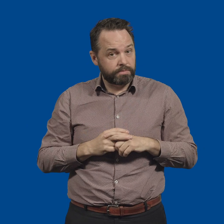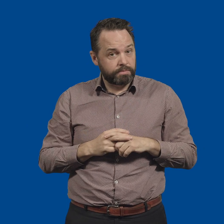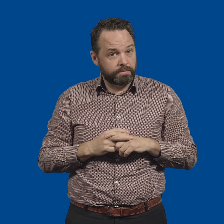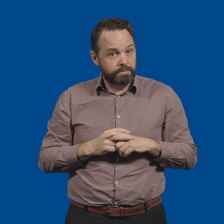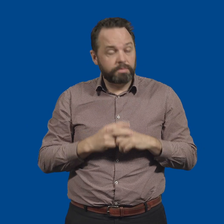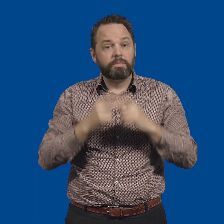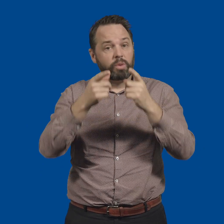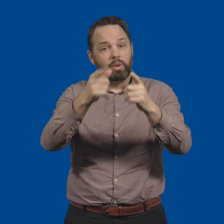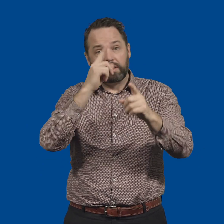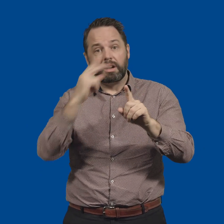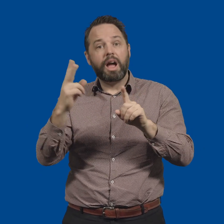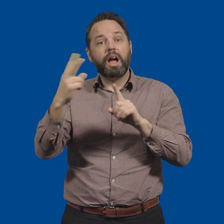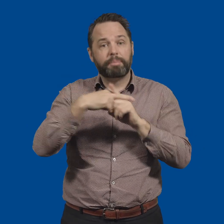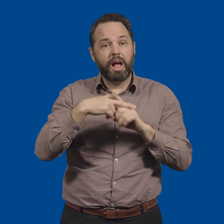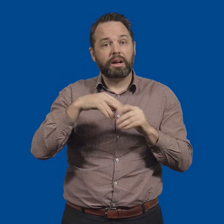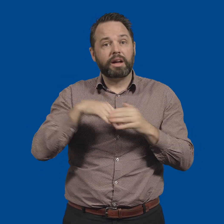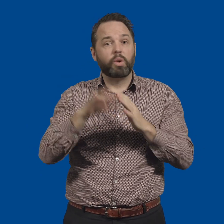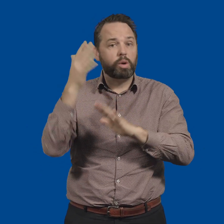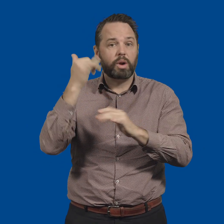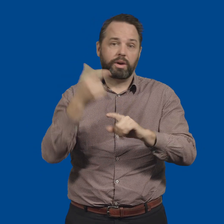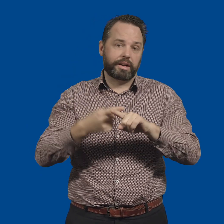You can submit an application in Auslan or English.